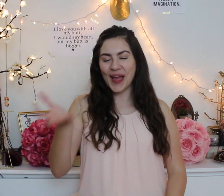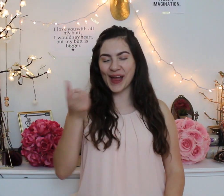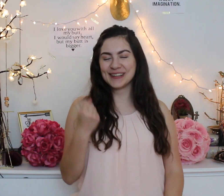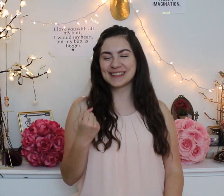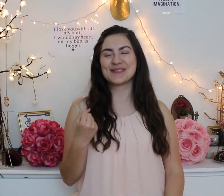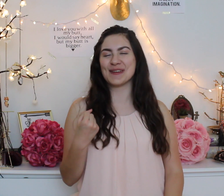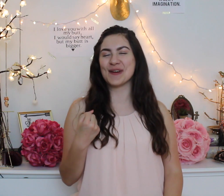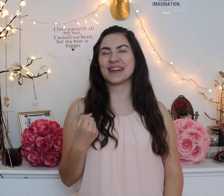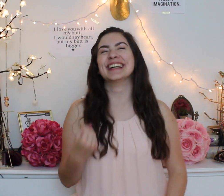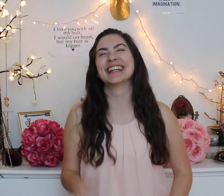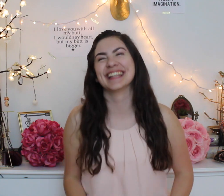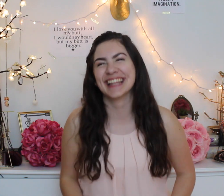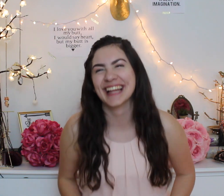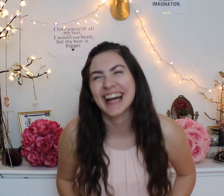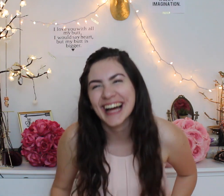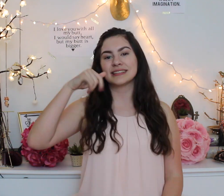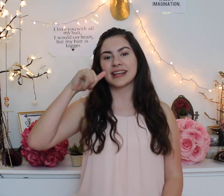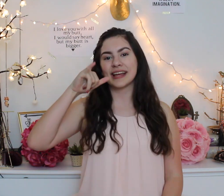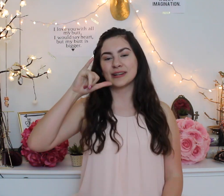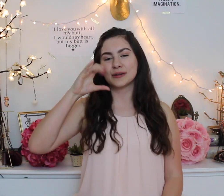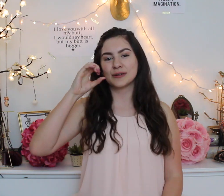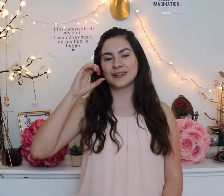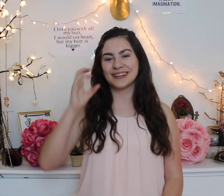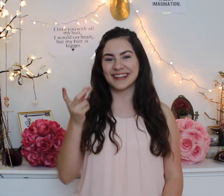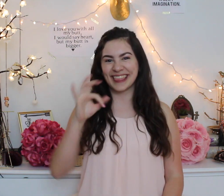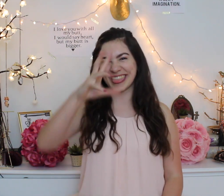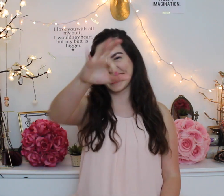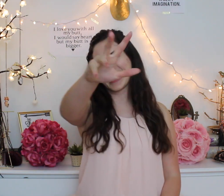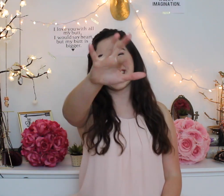this is my wrong way too it's like oh my god